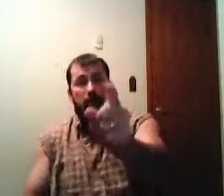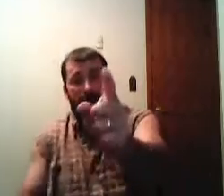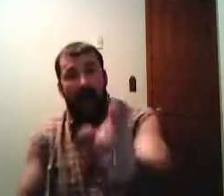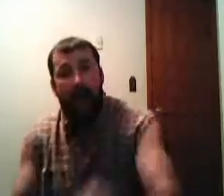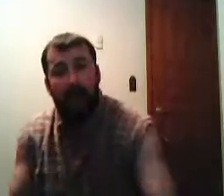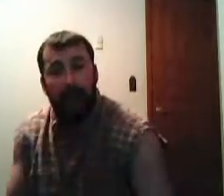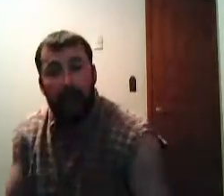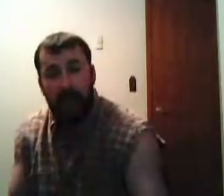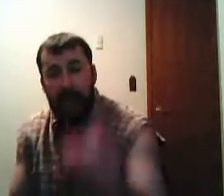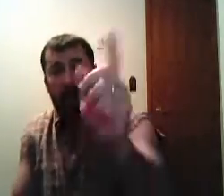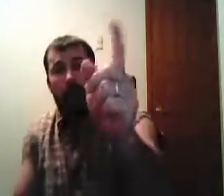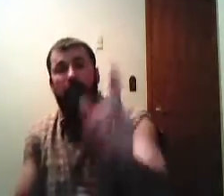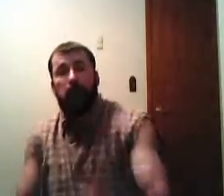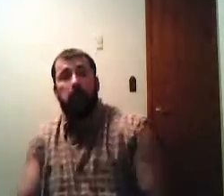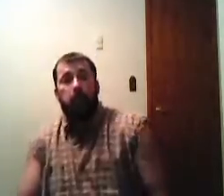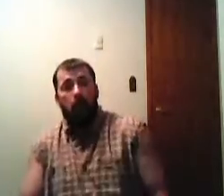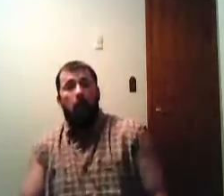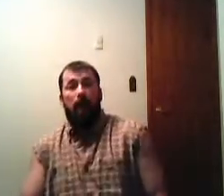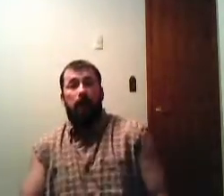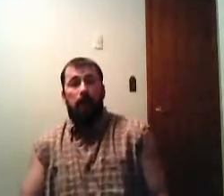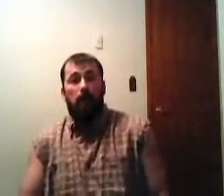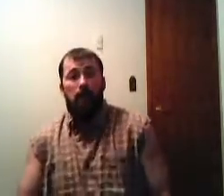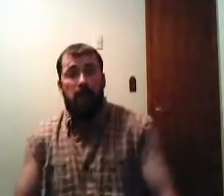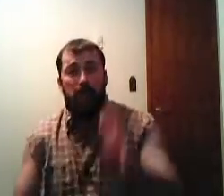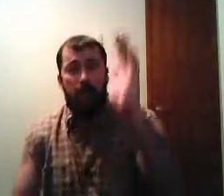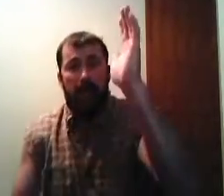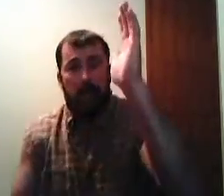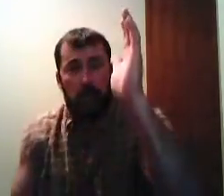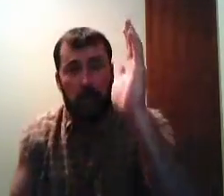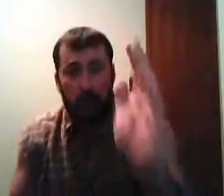back he's coming back to destroy he's coming back to destroy